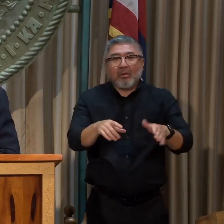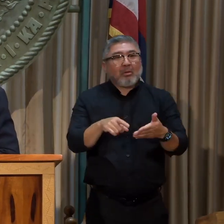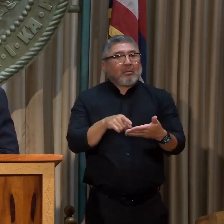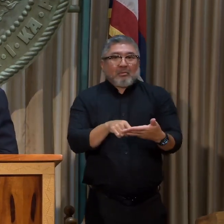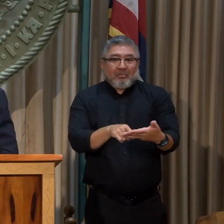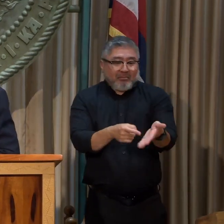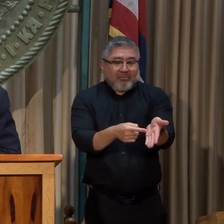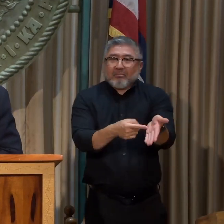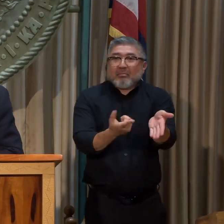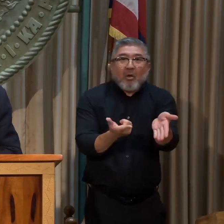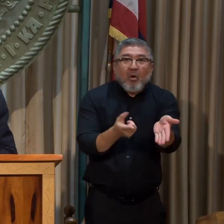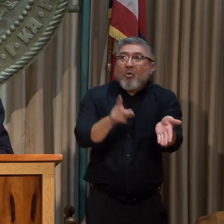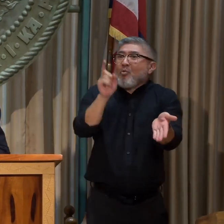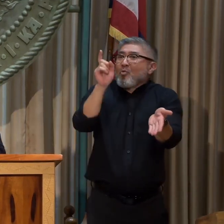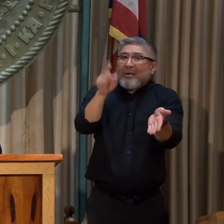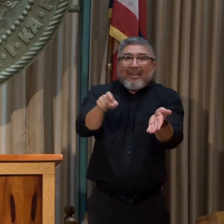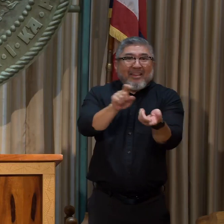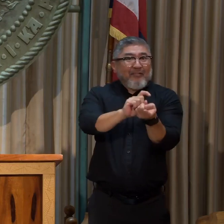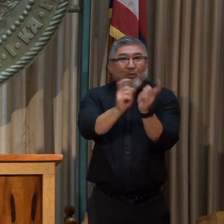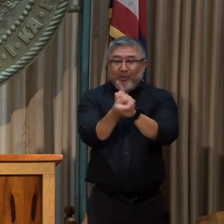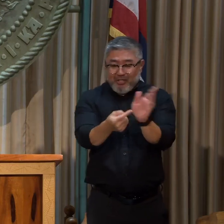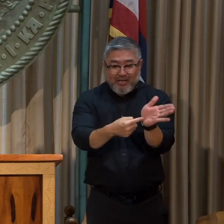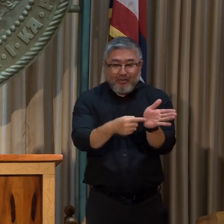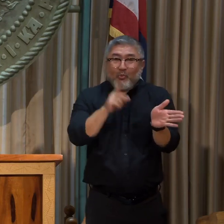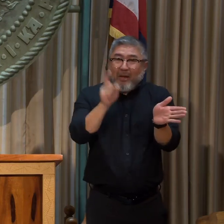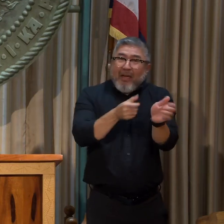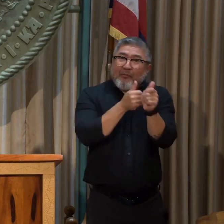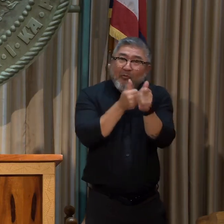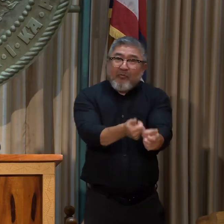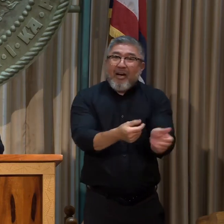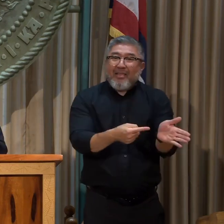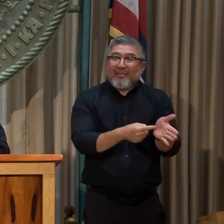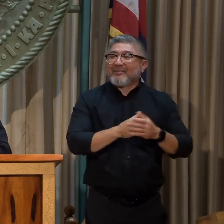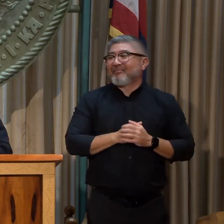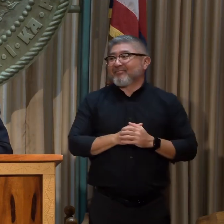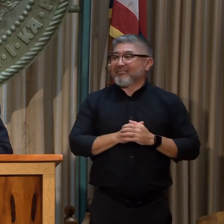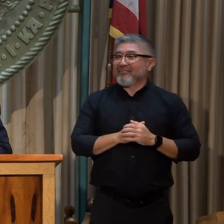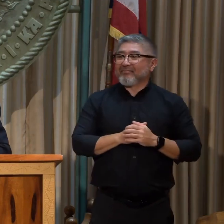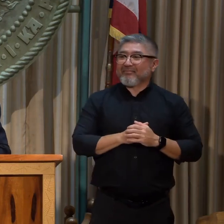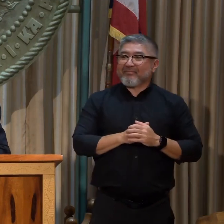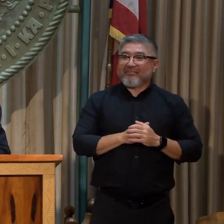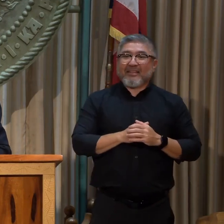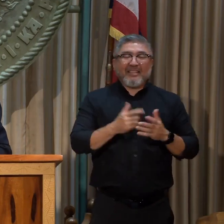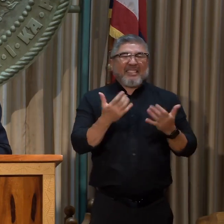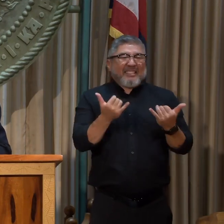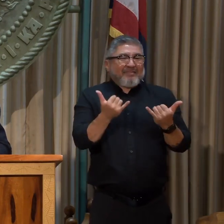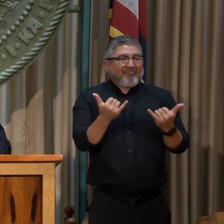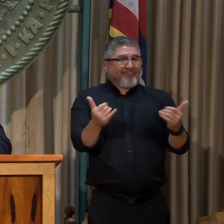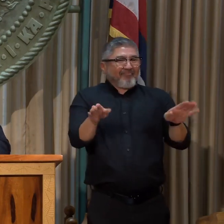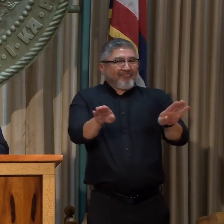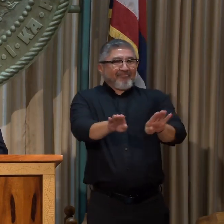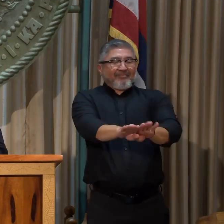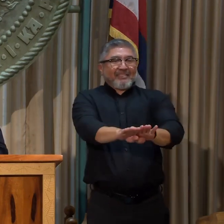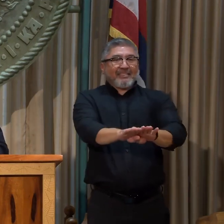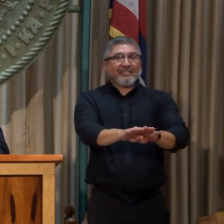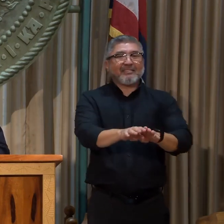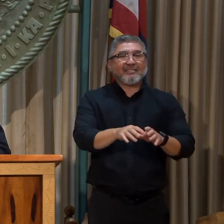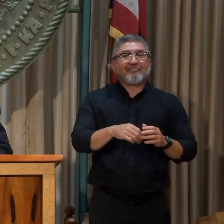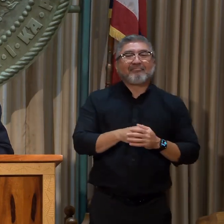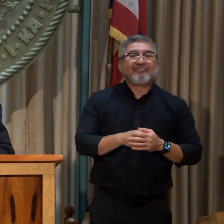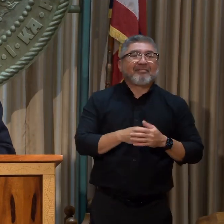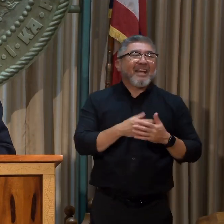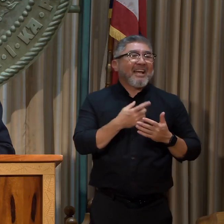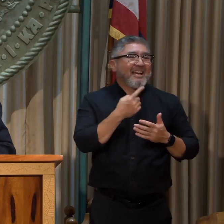for us to chase goals and to be aspirational. So if I may just close, I'm going to say a simple